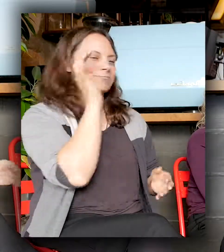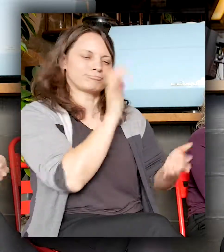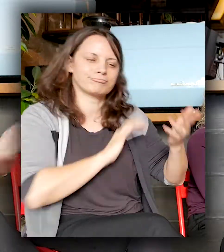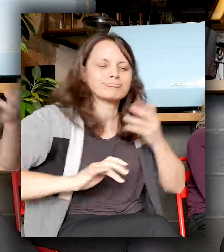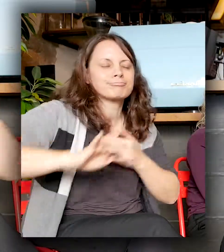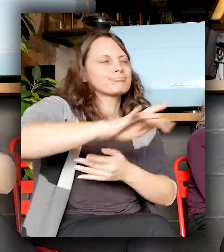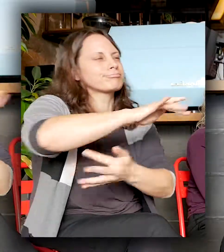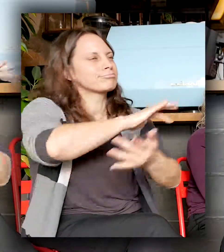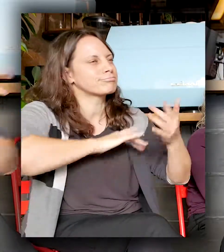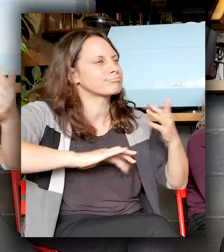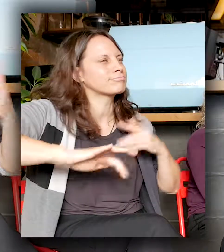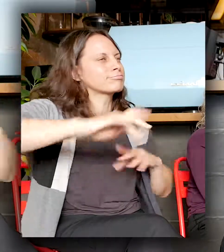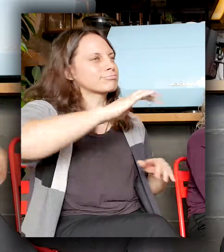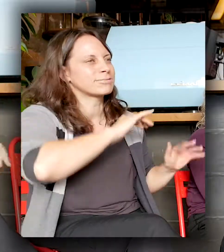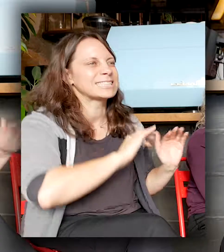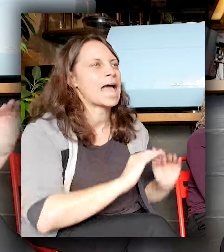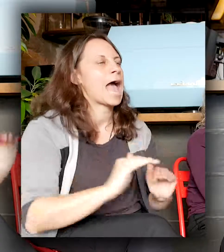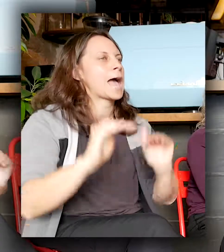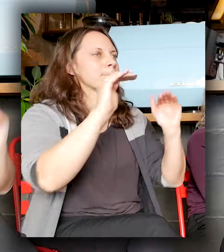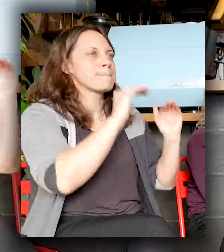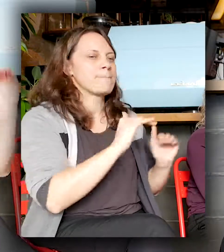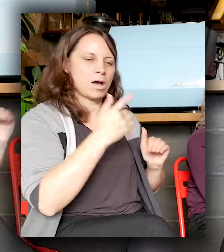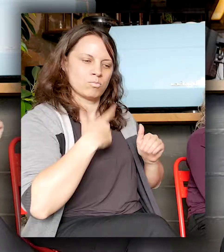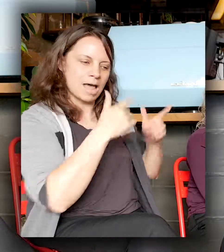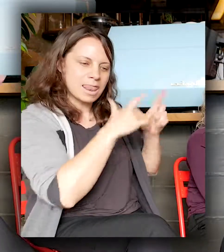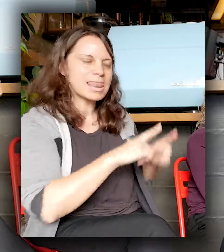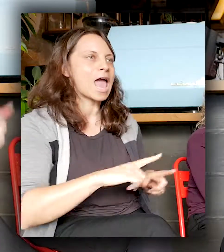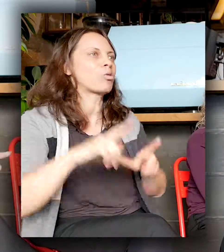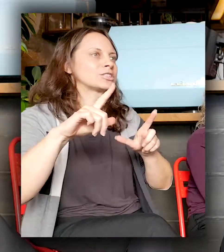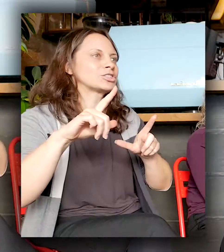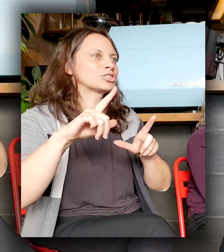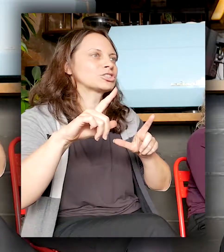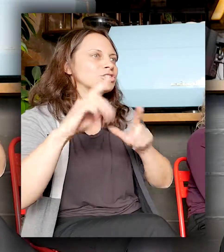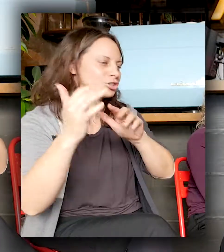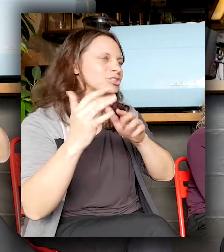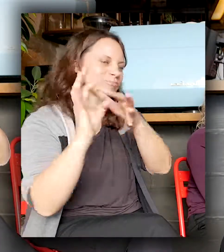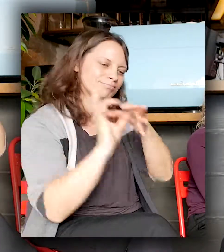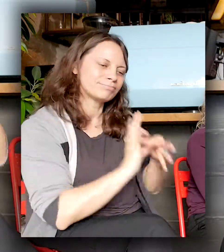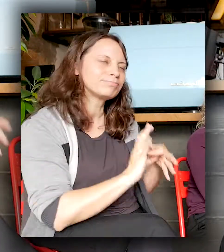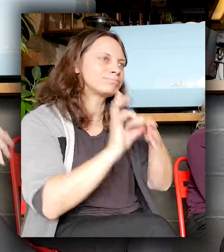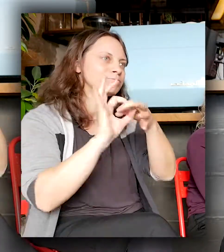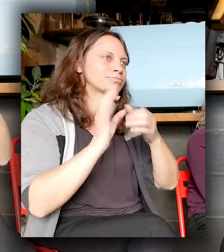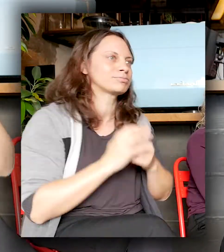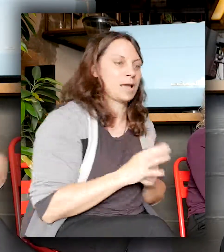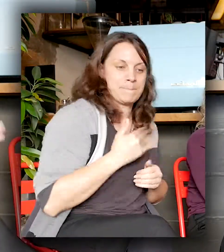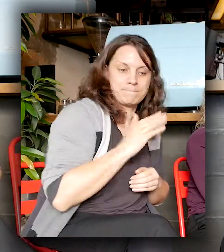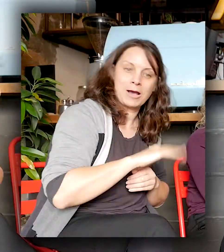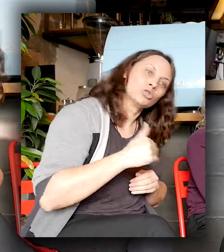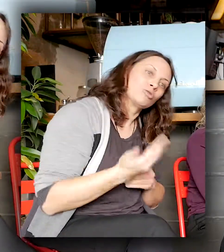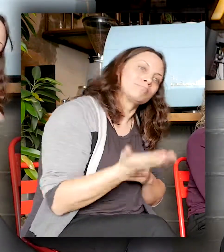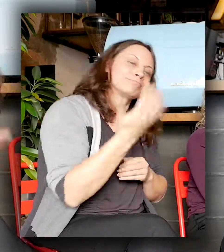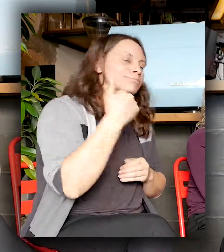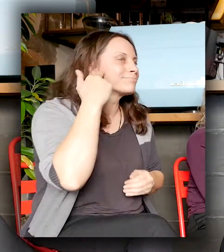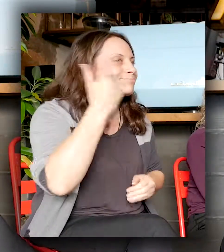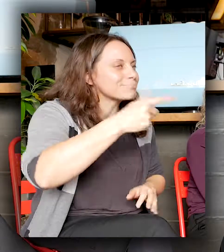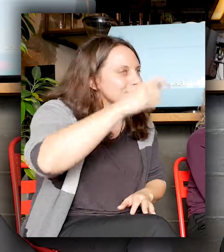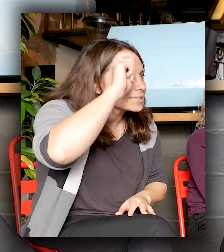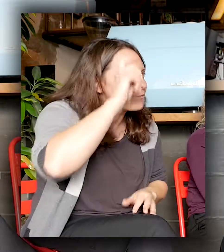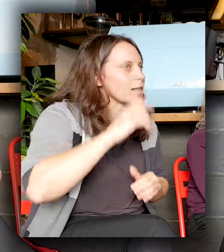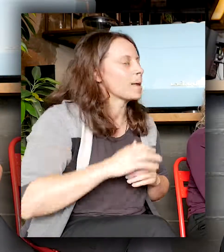it's a commonality, really, of the language. And that's really cool to see. I bring my children along, you know, and we can, and they